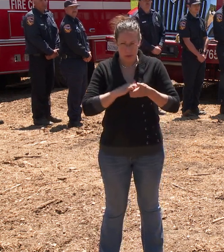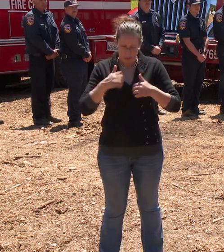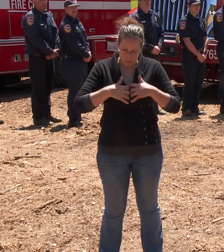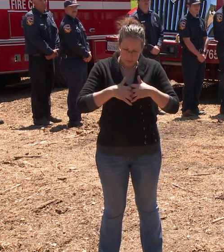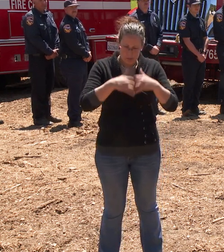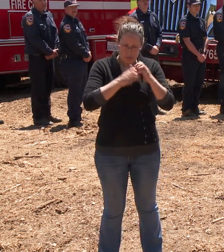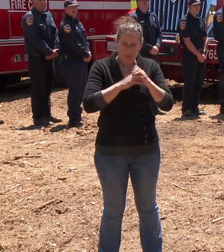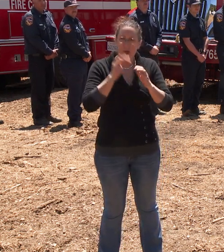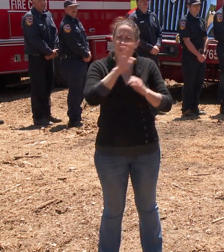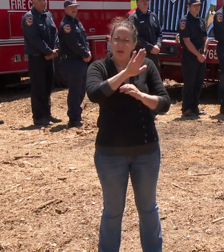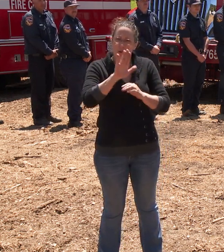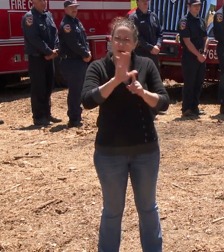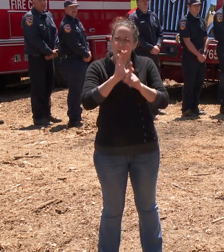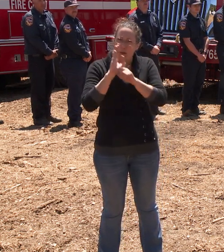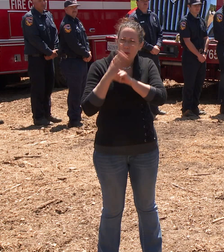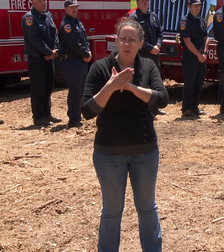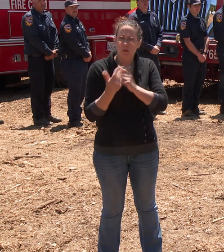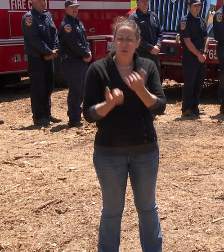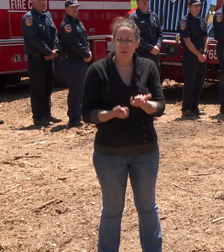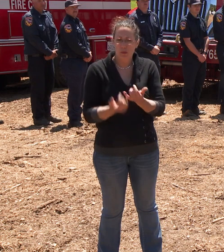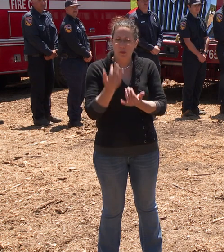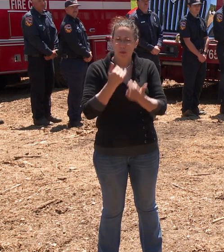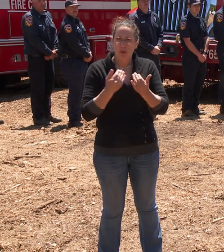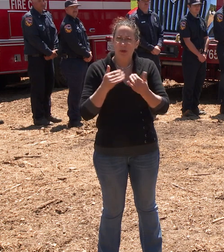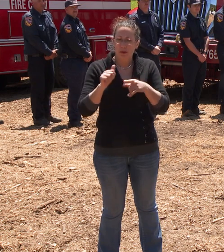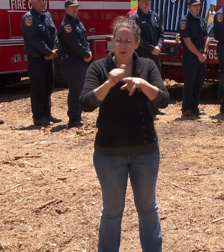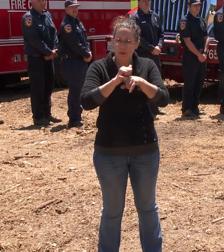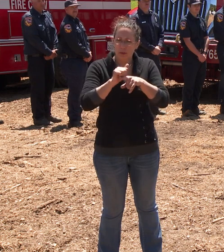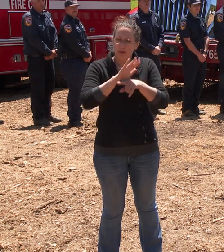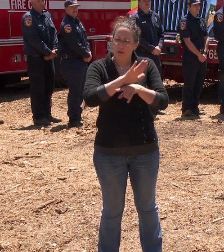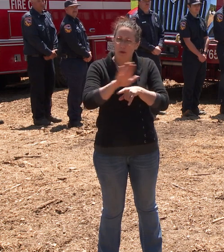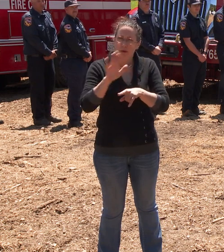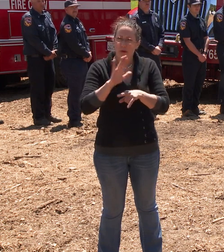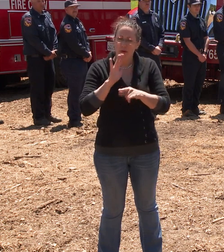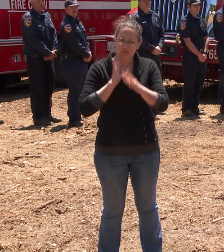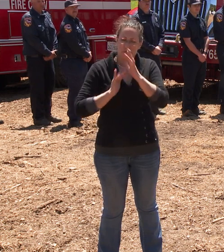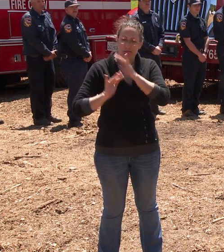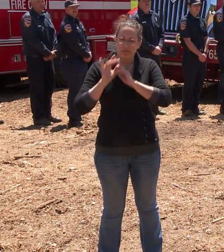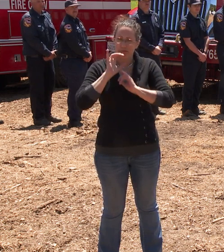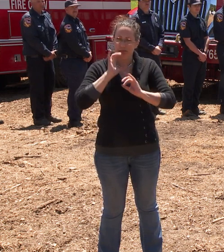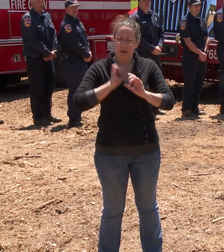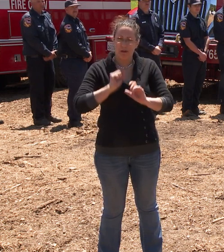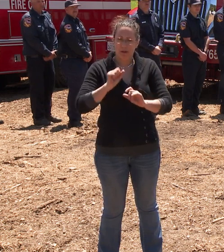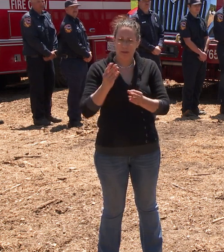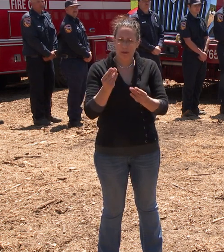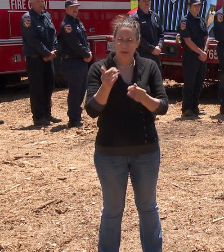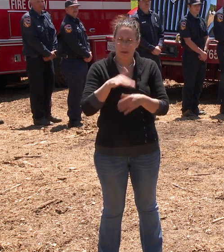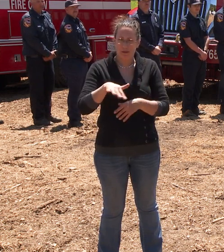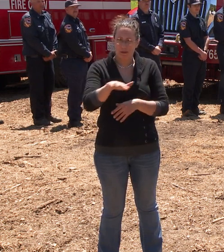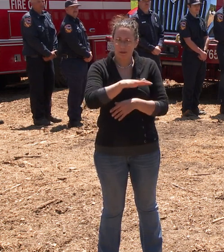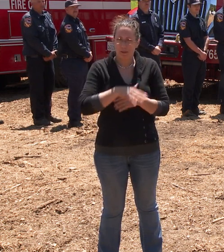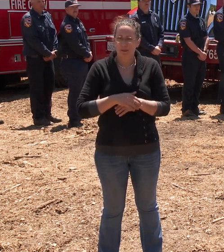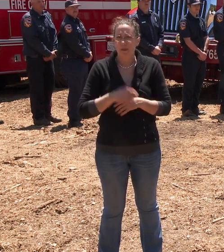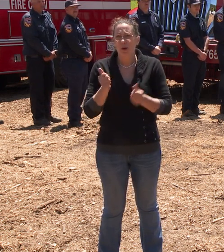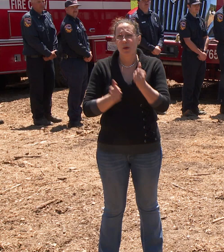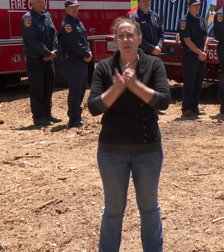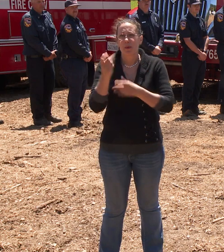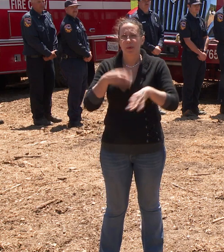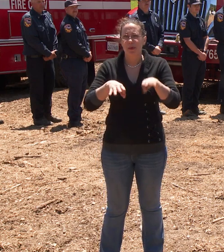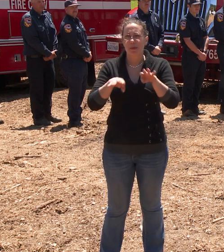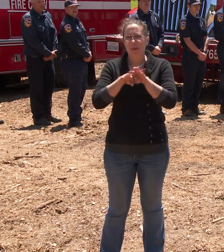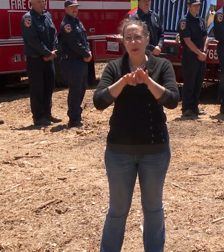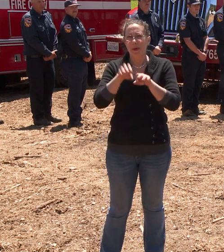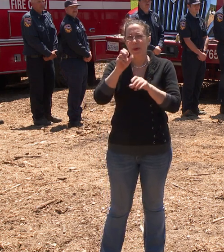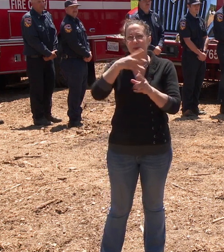cultural burning practices on ancestral lands. Last and maybe most importantly, we're celebrating Smokey Bear's